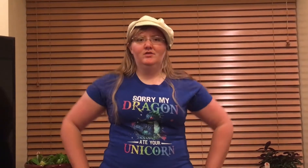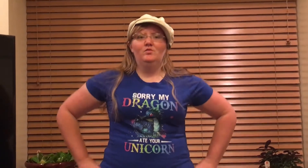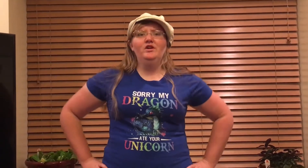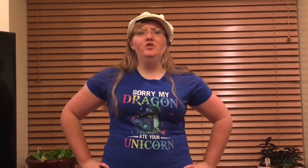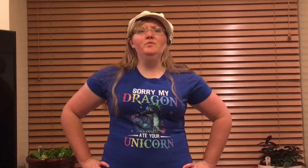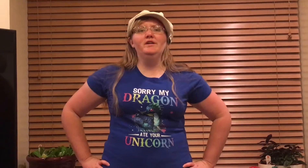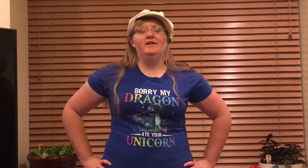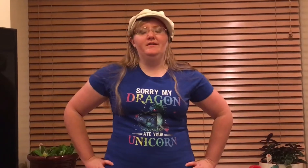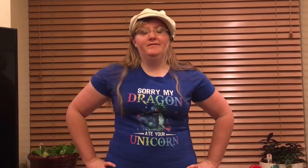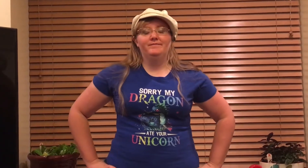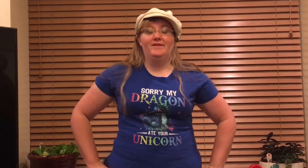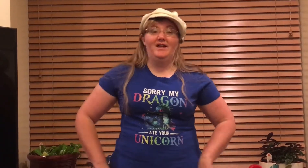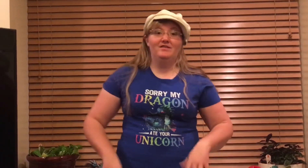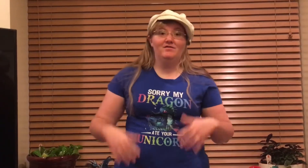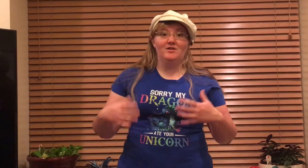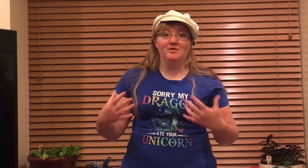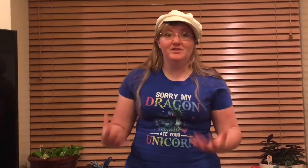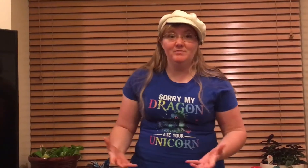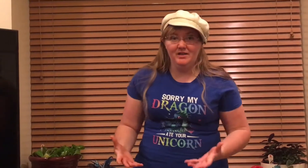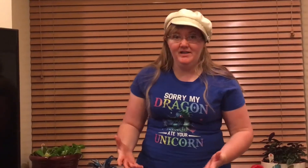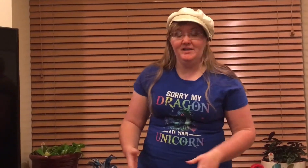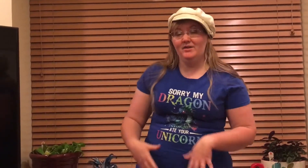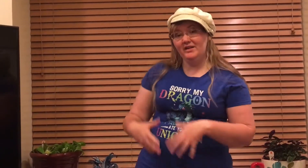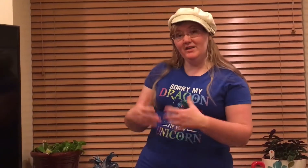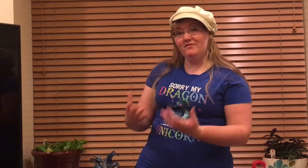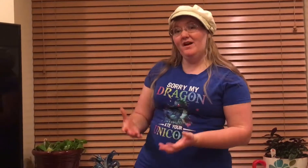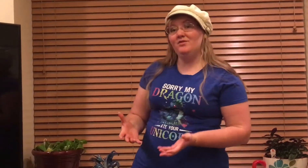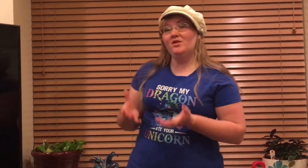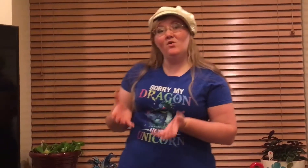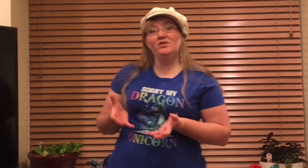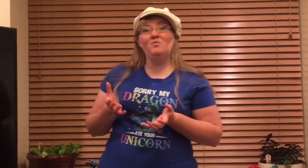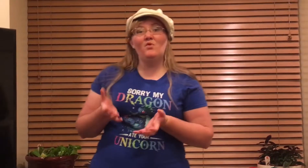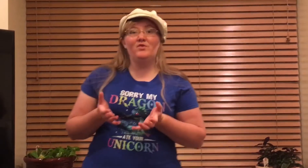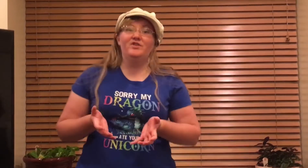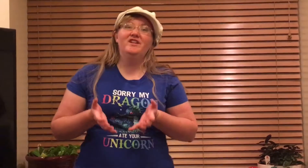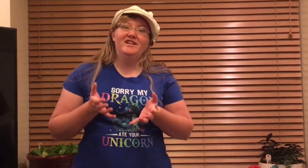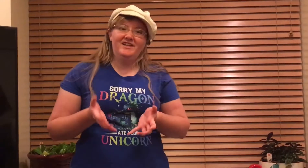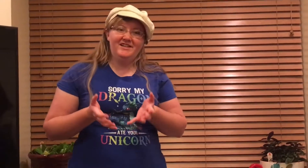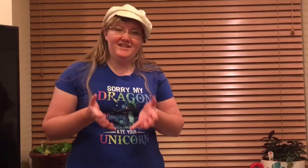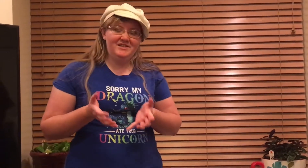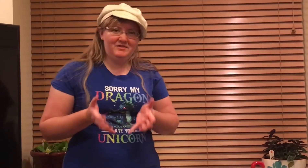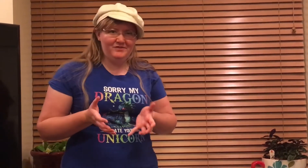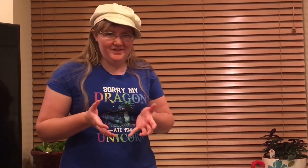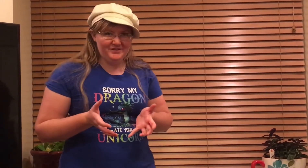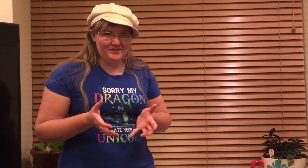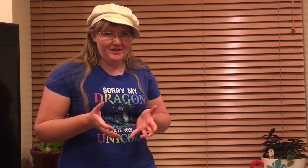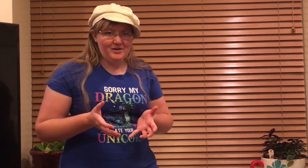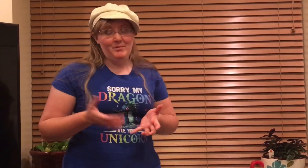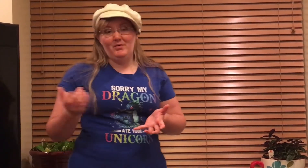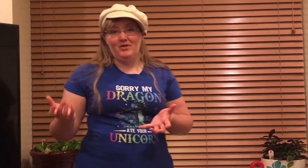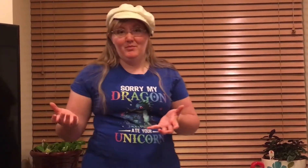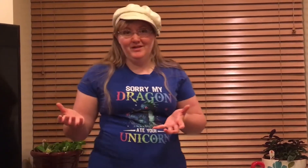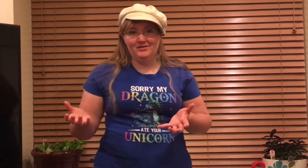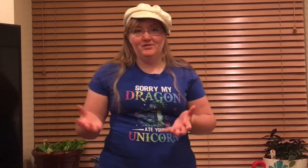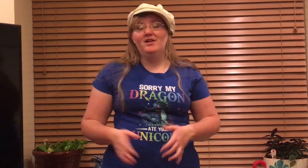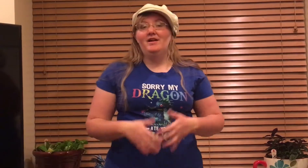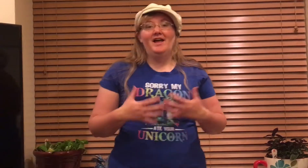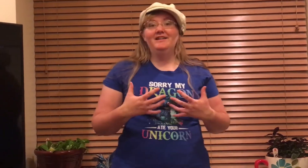What do you mean? And the farmer explained how he had found the golden mortar in his field, but with no pestle. And he